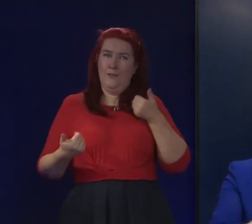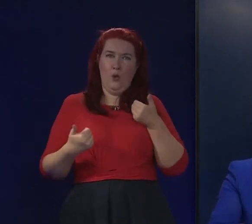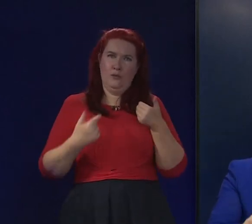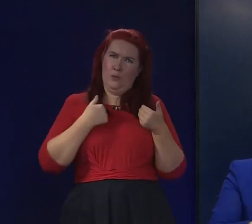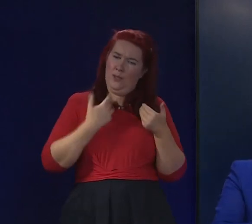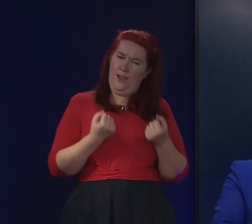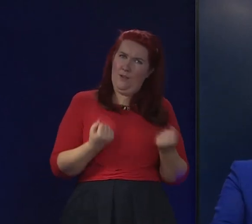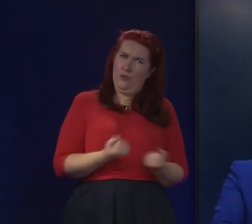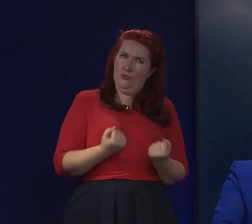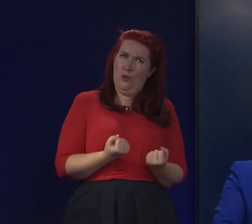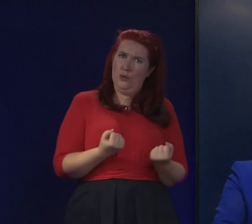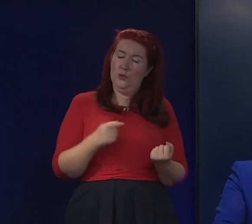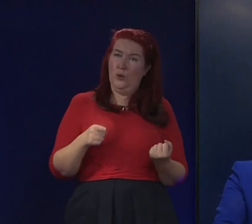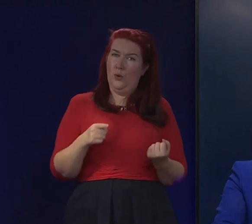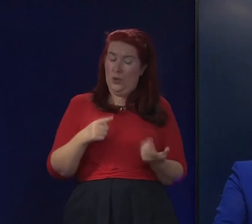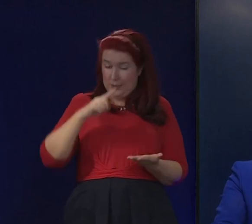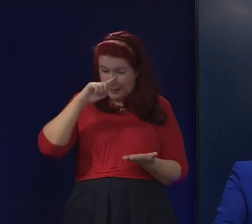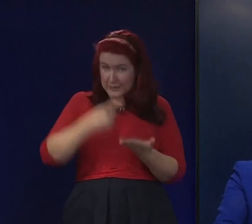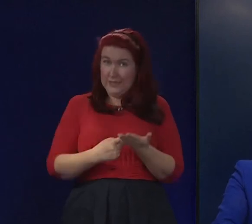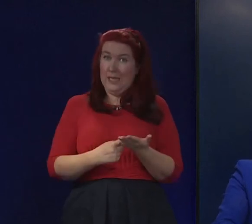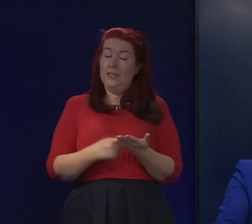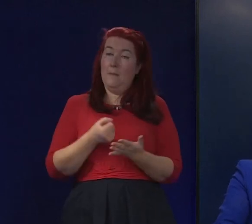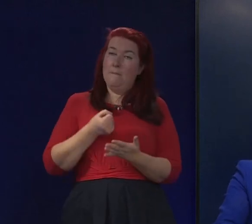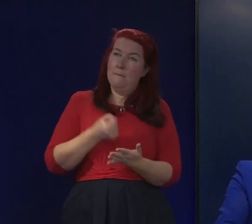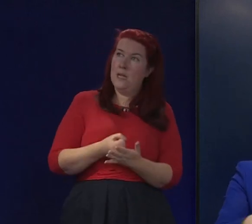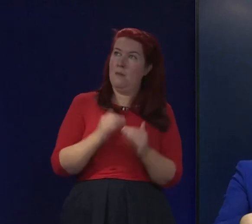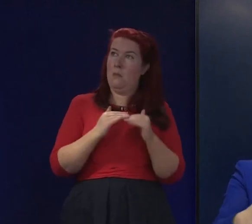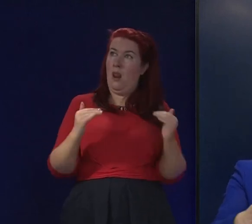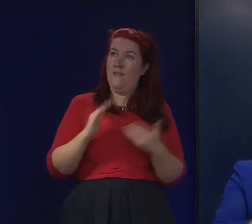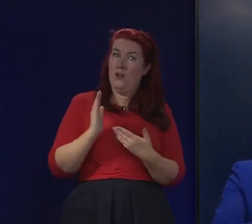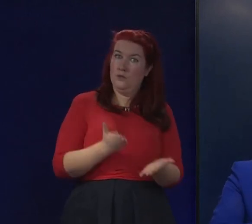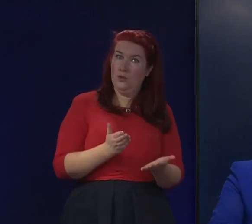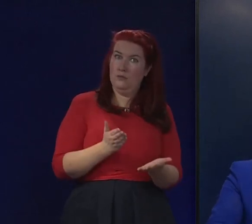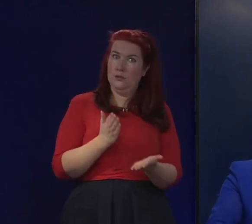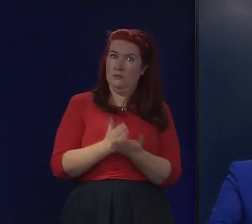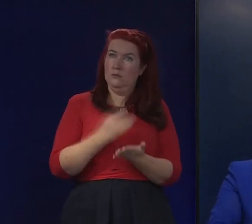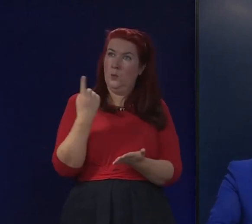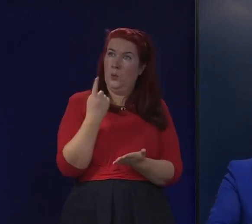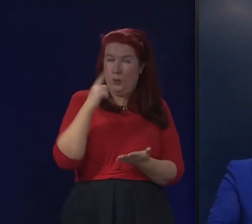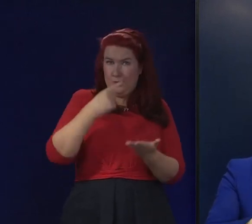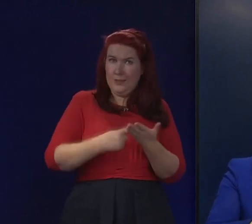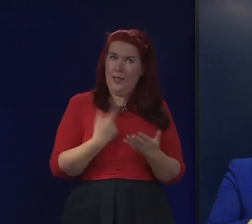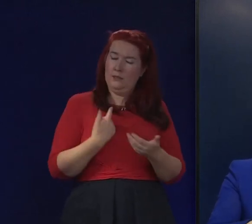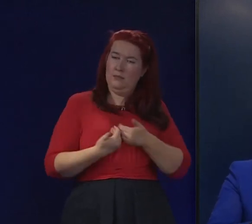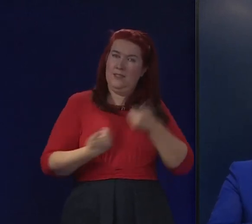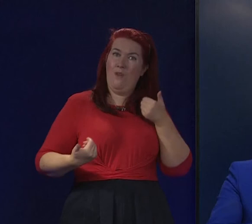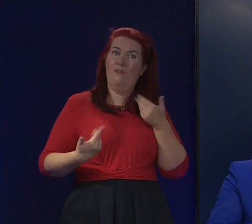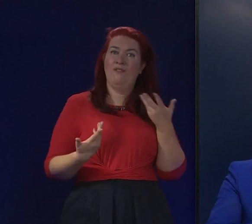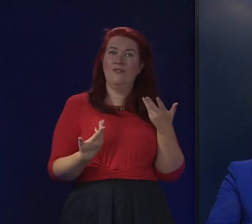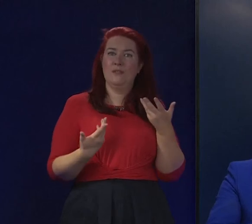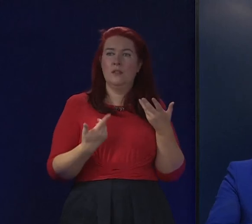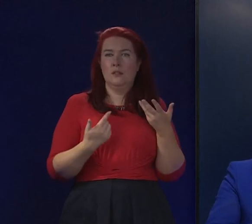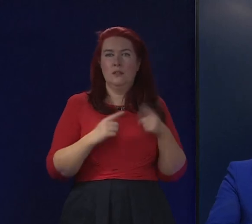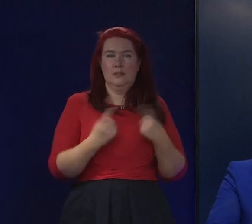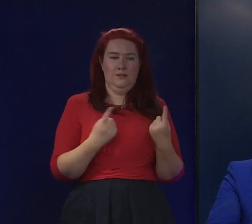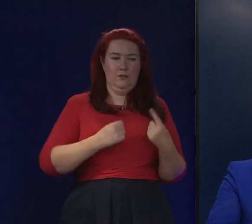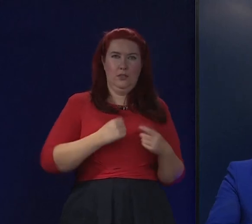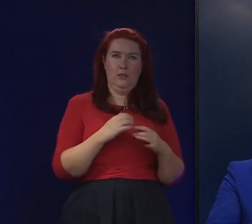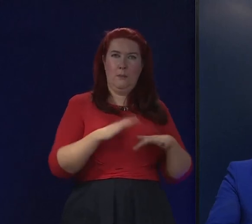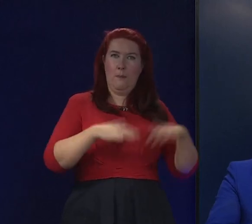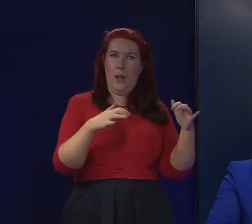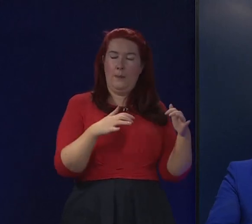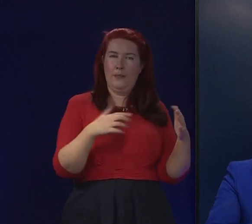So deciding whether a minimum level of service was required and what that should be would be down to devolved services. So my view is that the